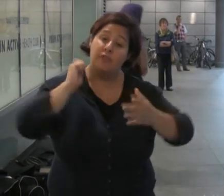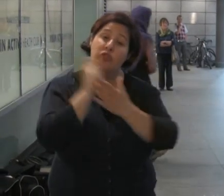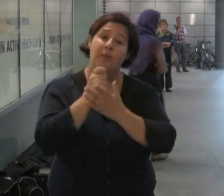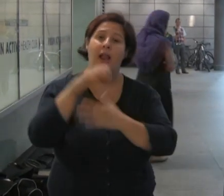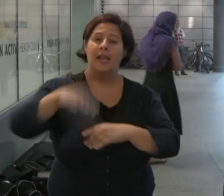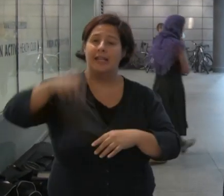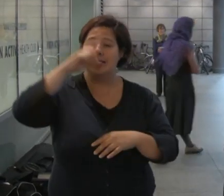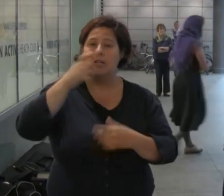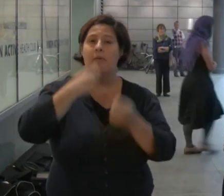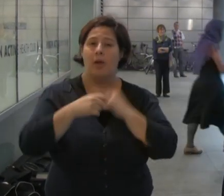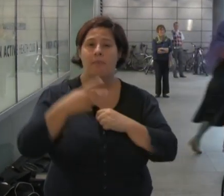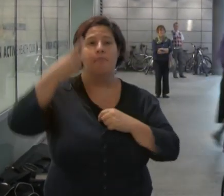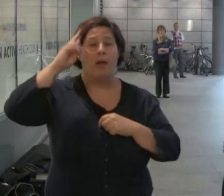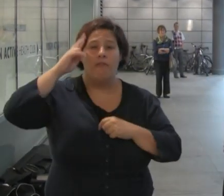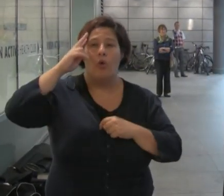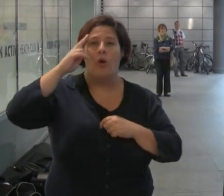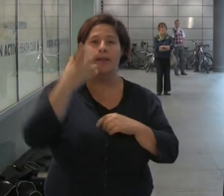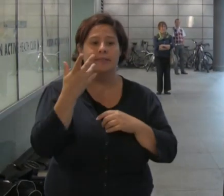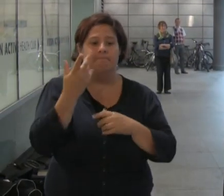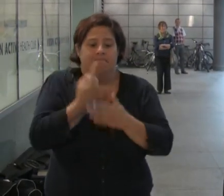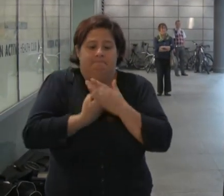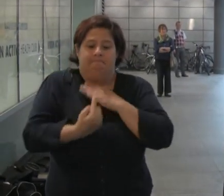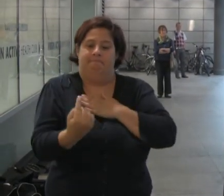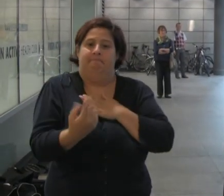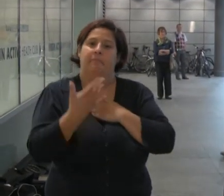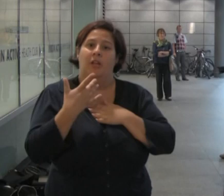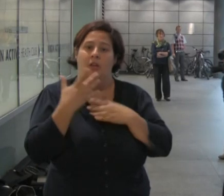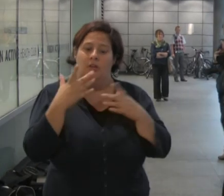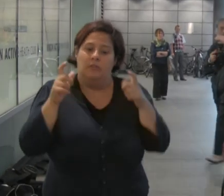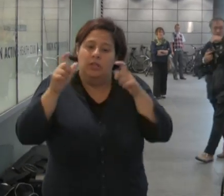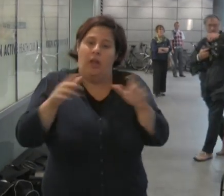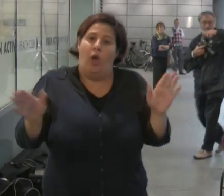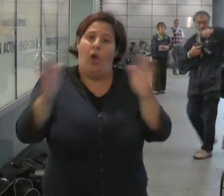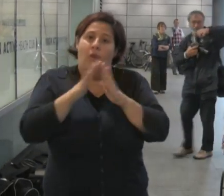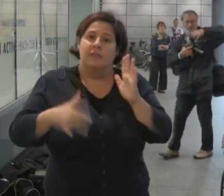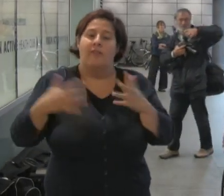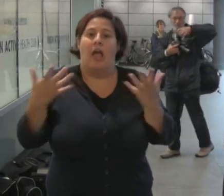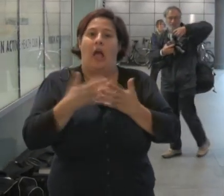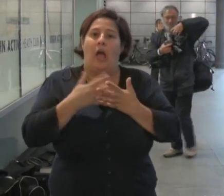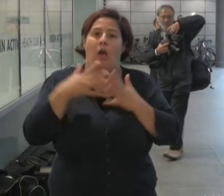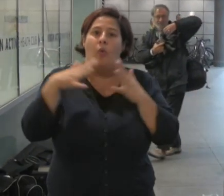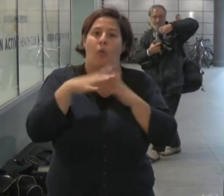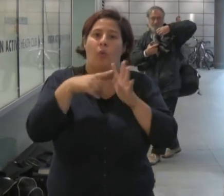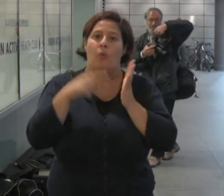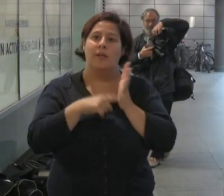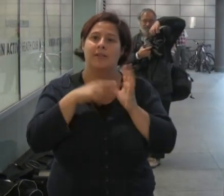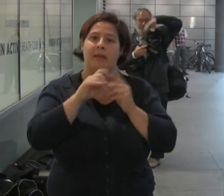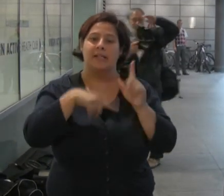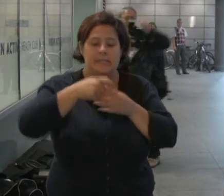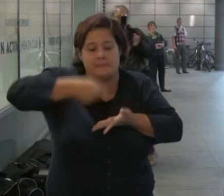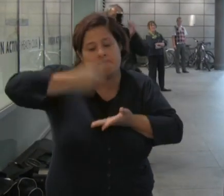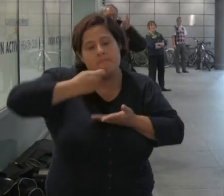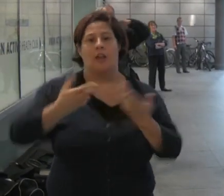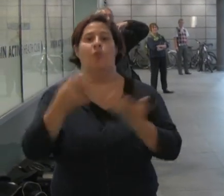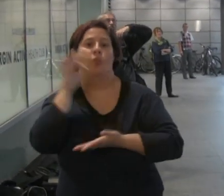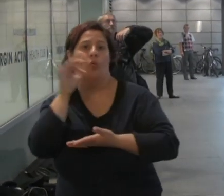Little Sister became increasingly paranoid and repressive. She confined herself to a home and survived on Weetabix and water. She